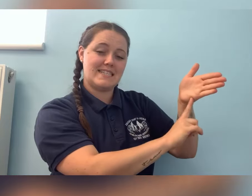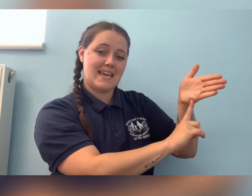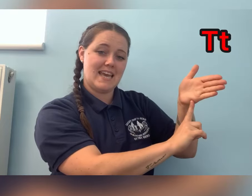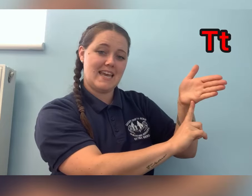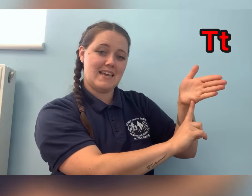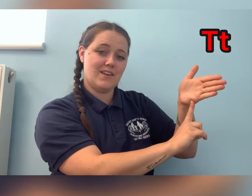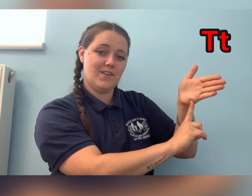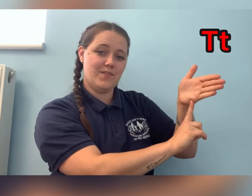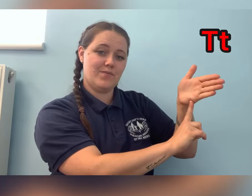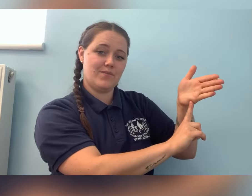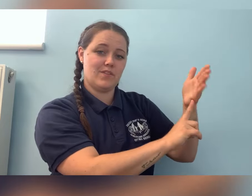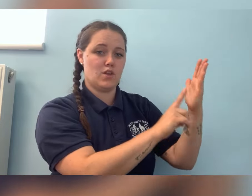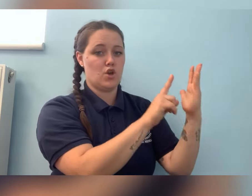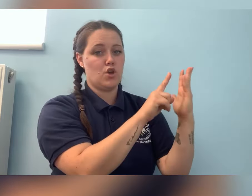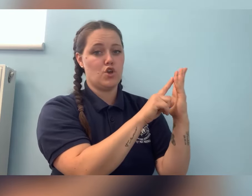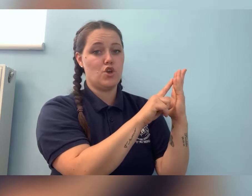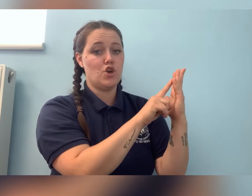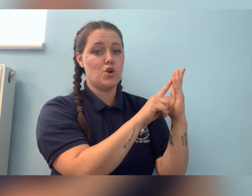T, U,